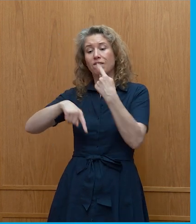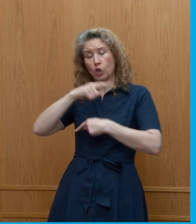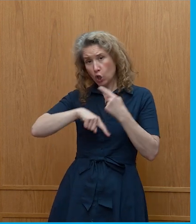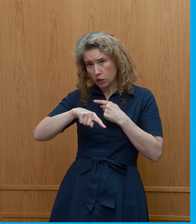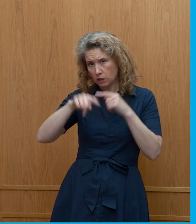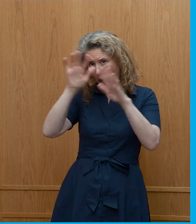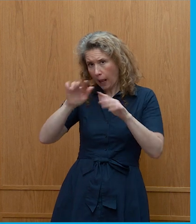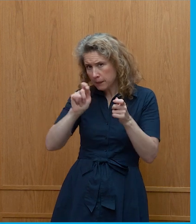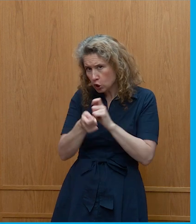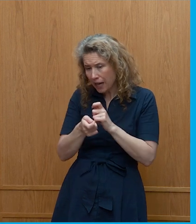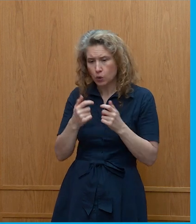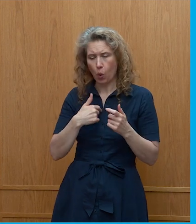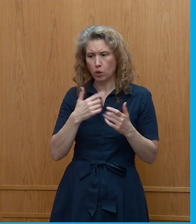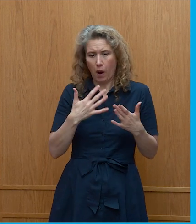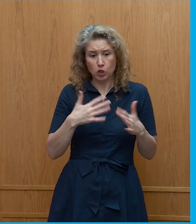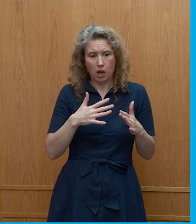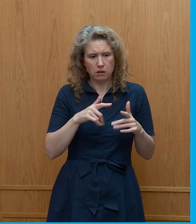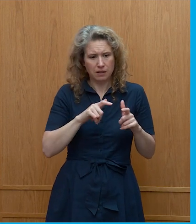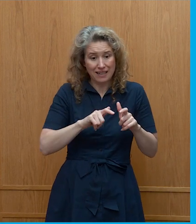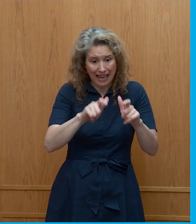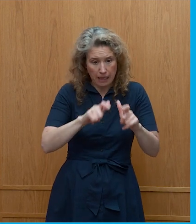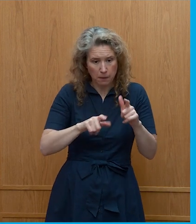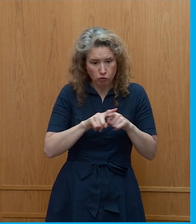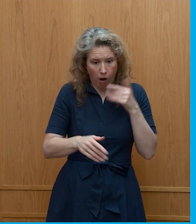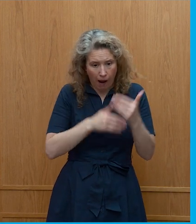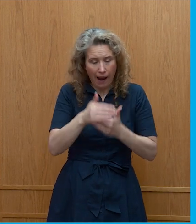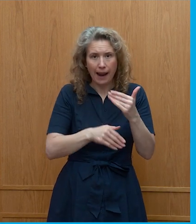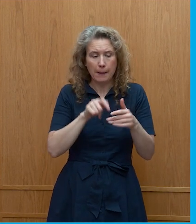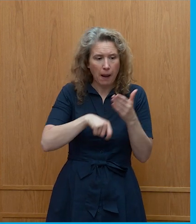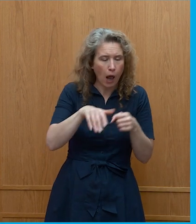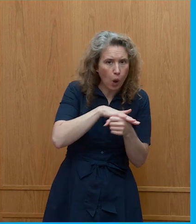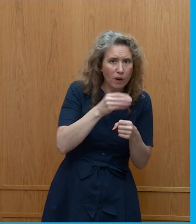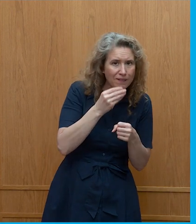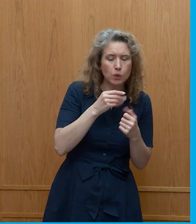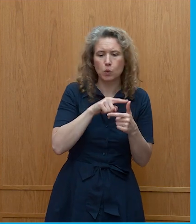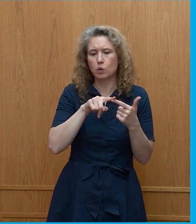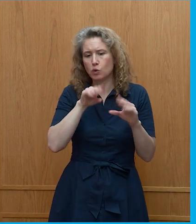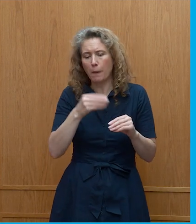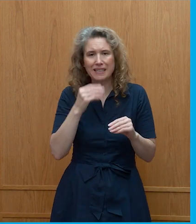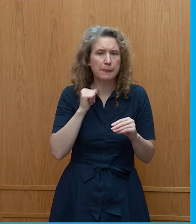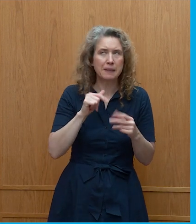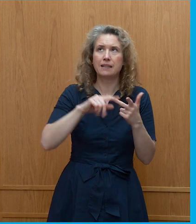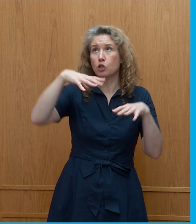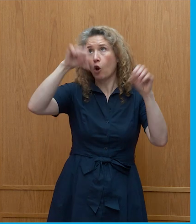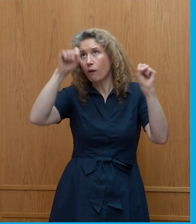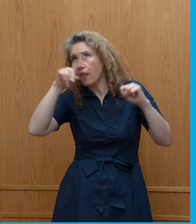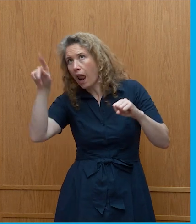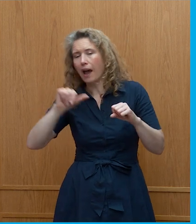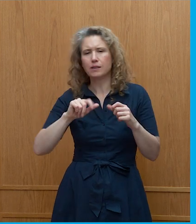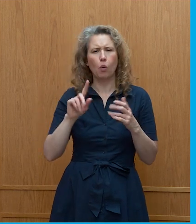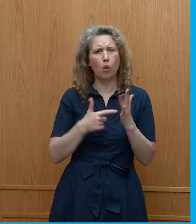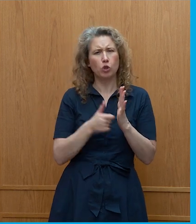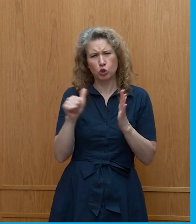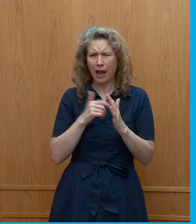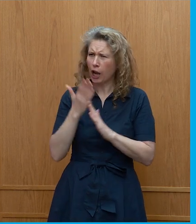so like is it enough that I just source locally stop eating meat turn the lights off or do I need to be going